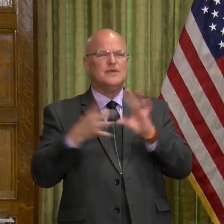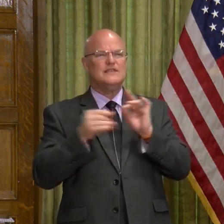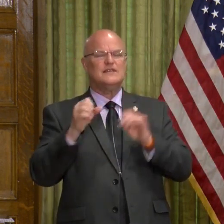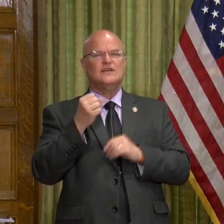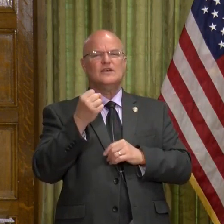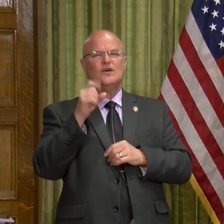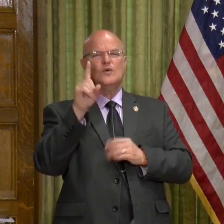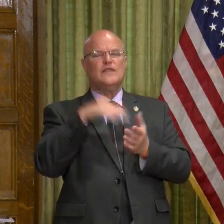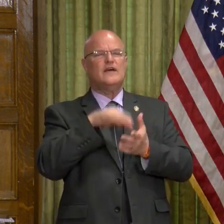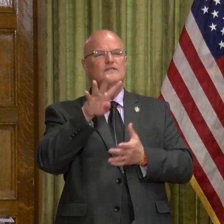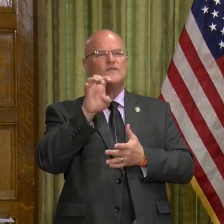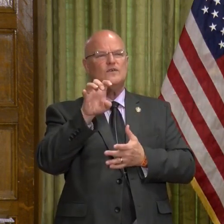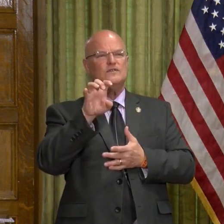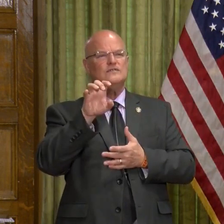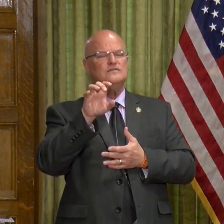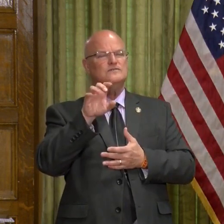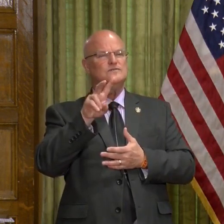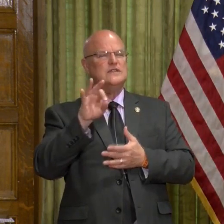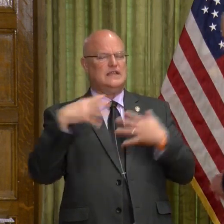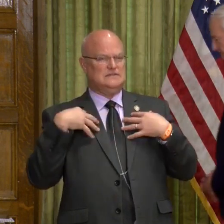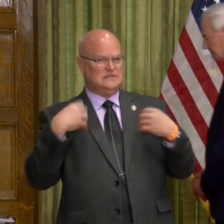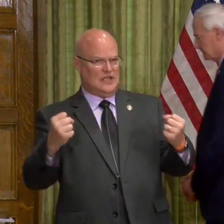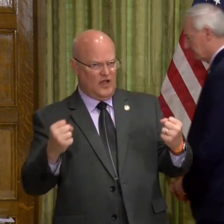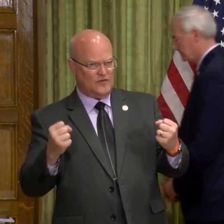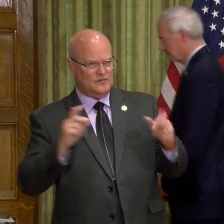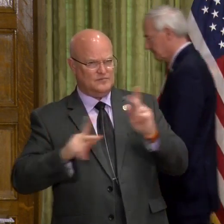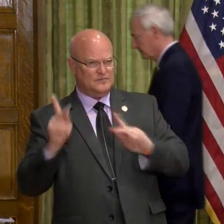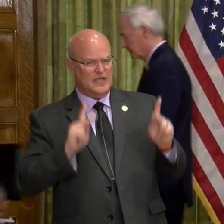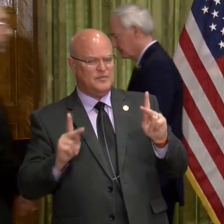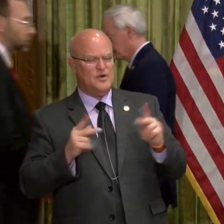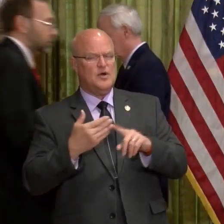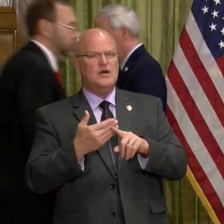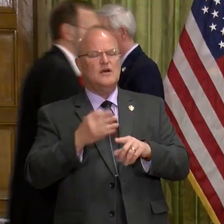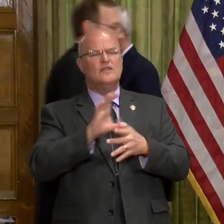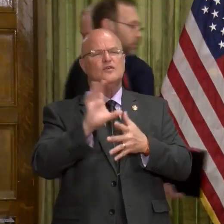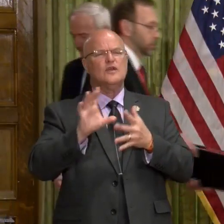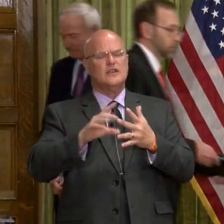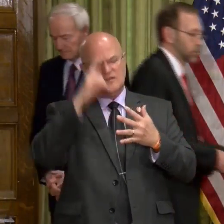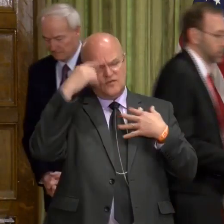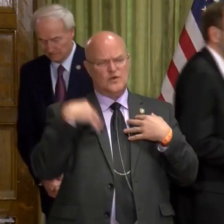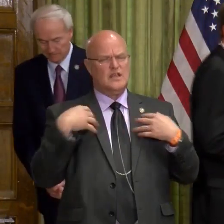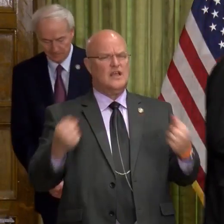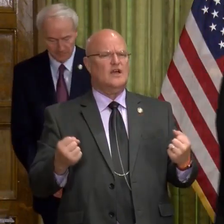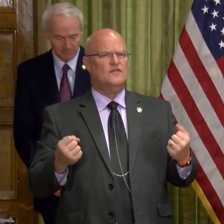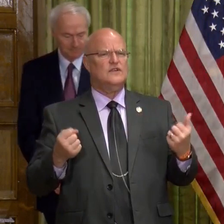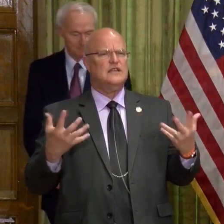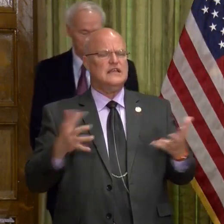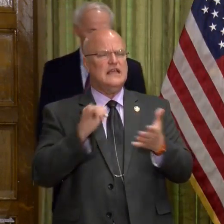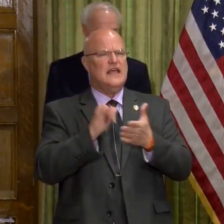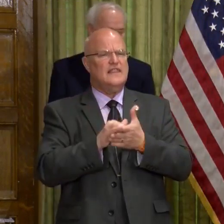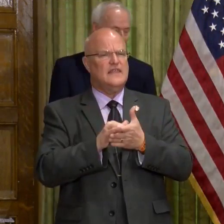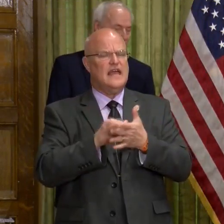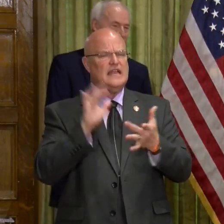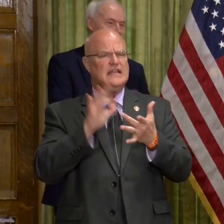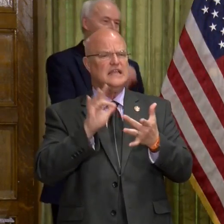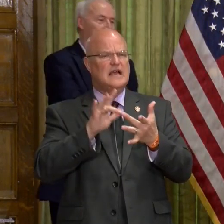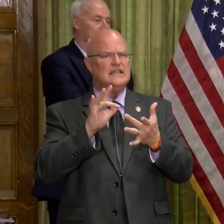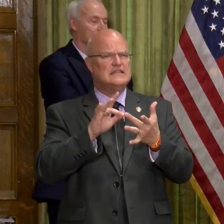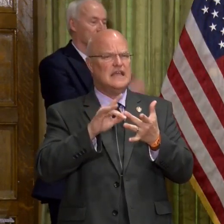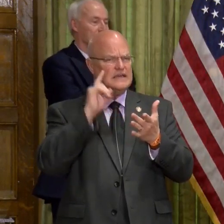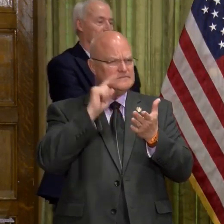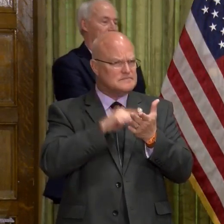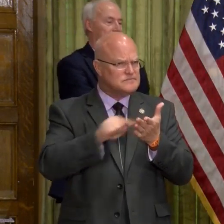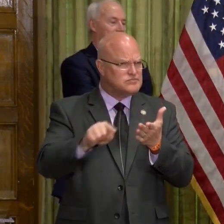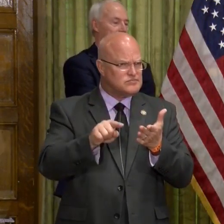,249 people recovered. And you detailed for us before the criteria for recovery. Do those contact tracers